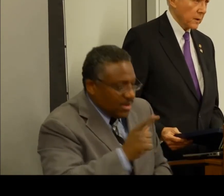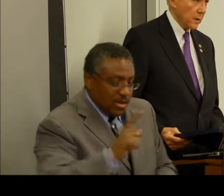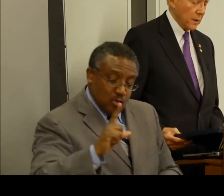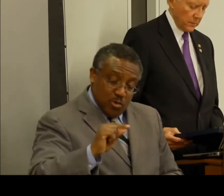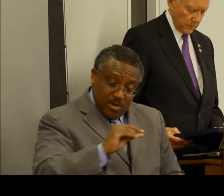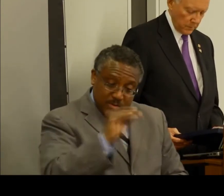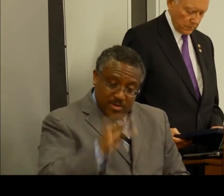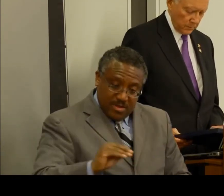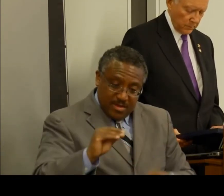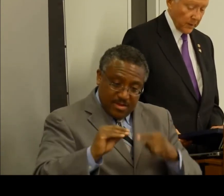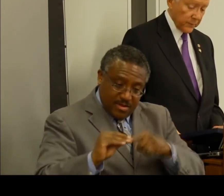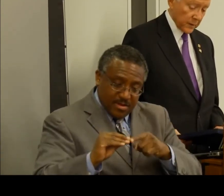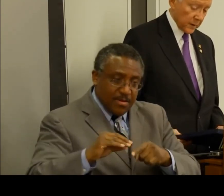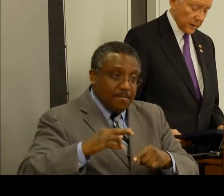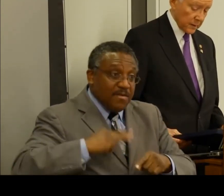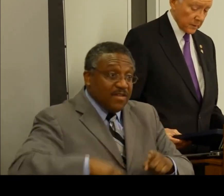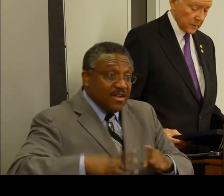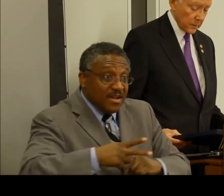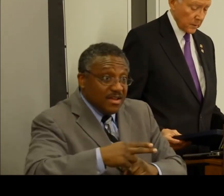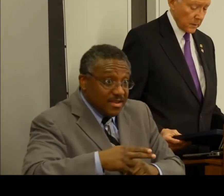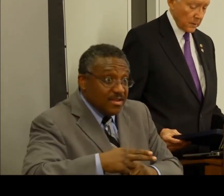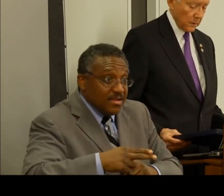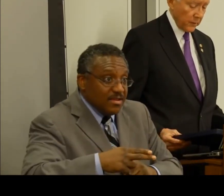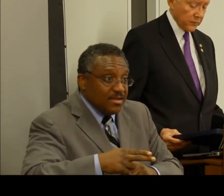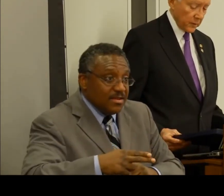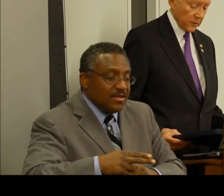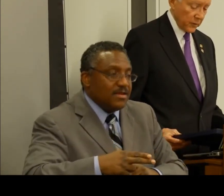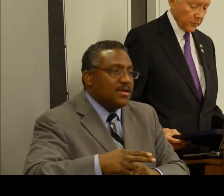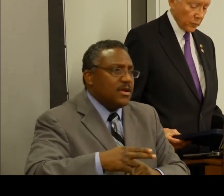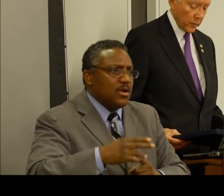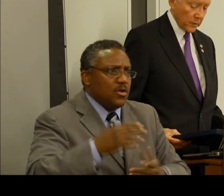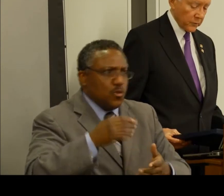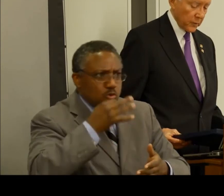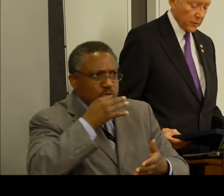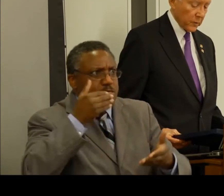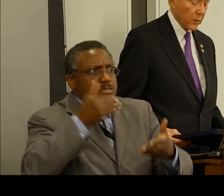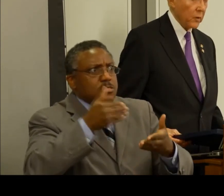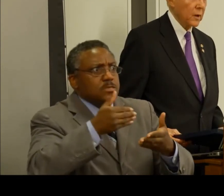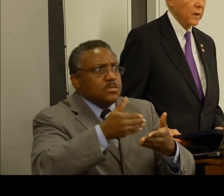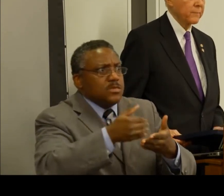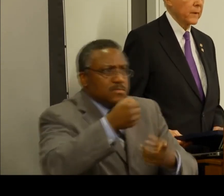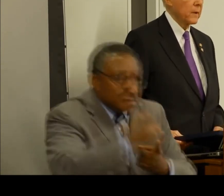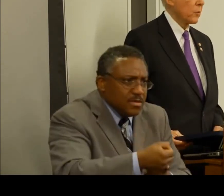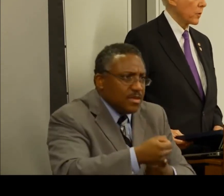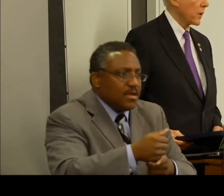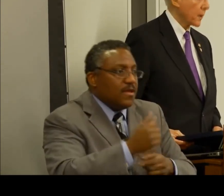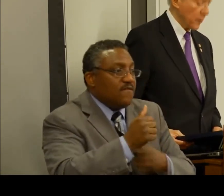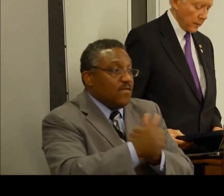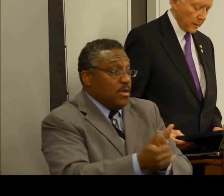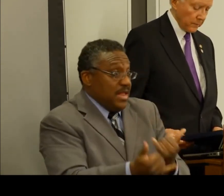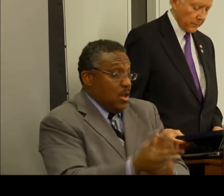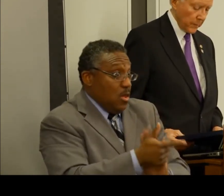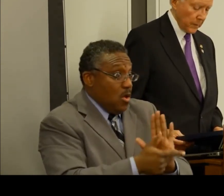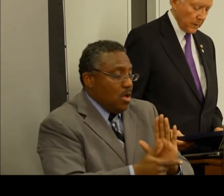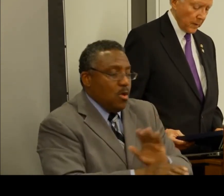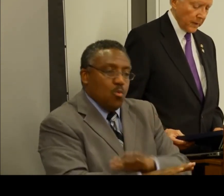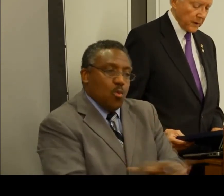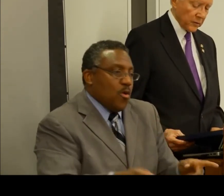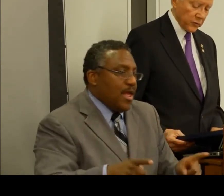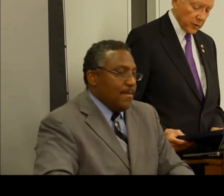benefit cut facing disabled workers under current law will not occur.